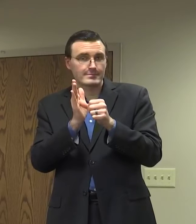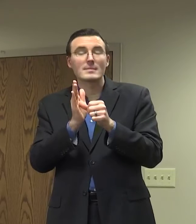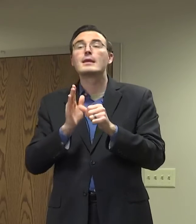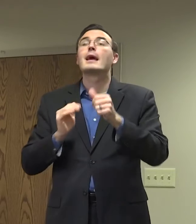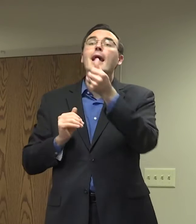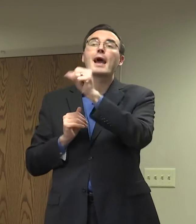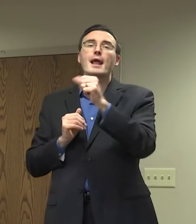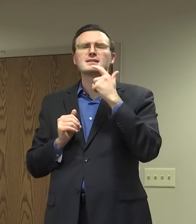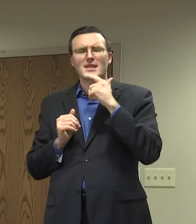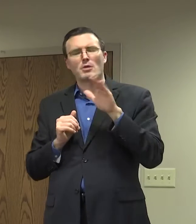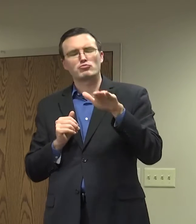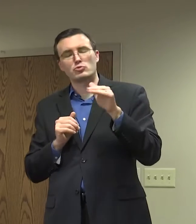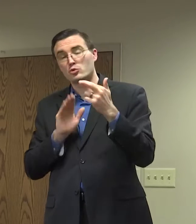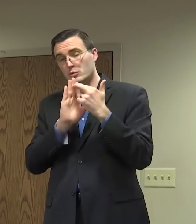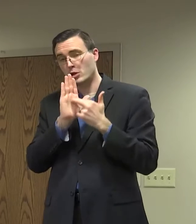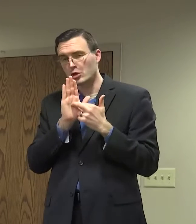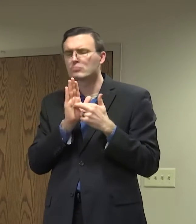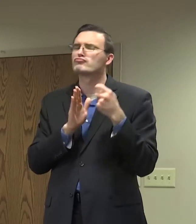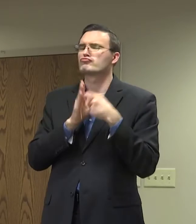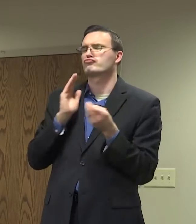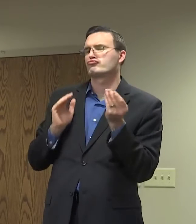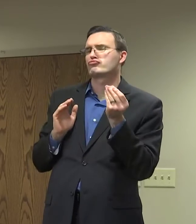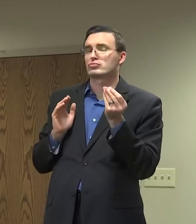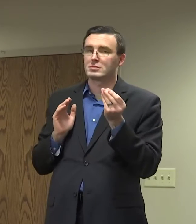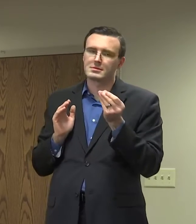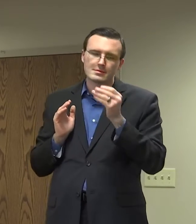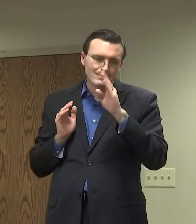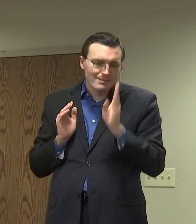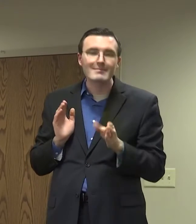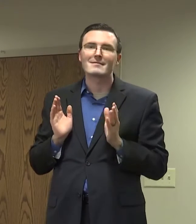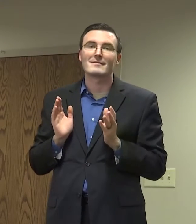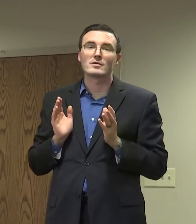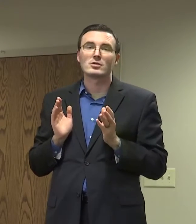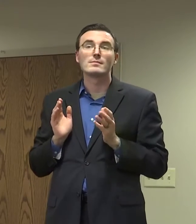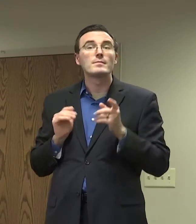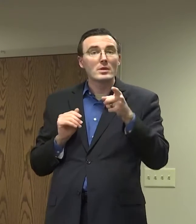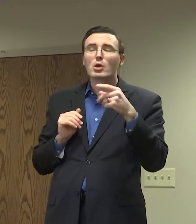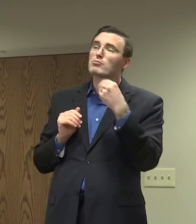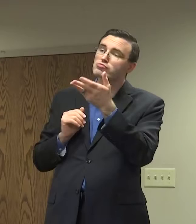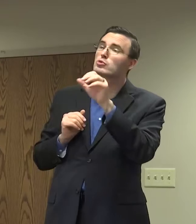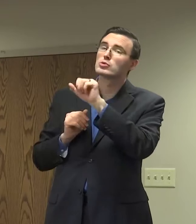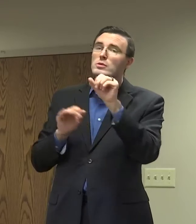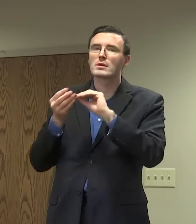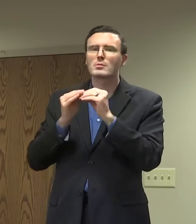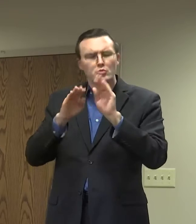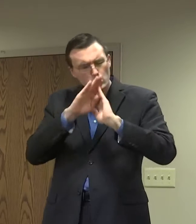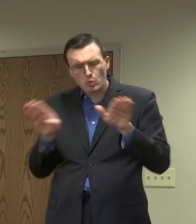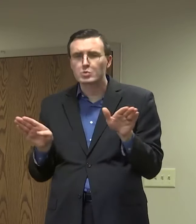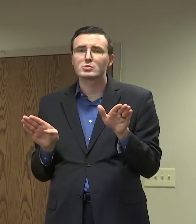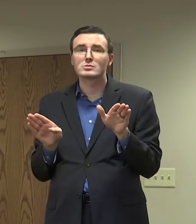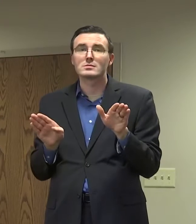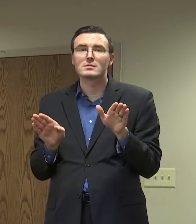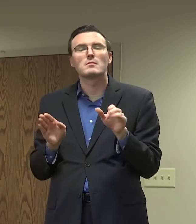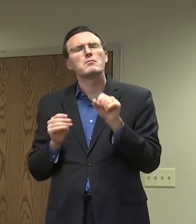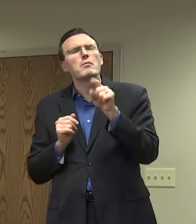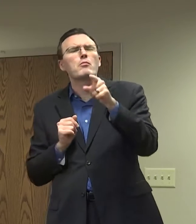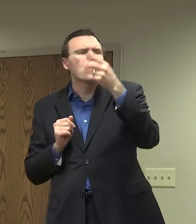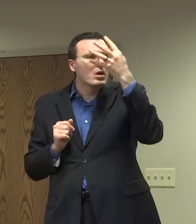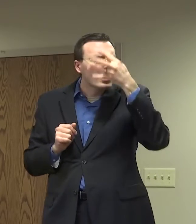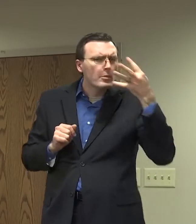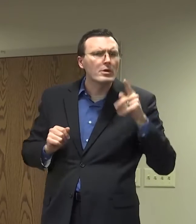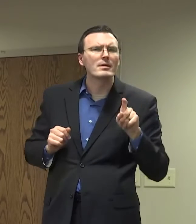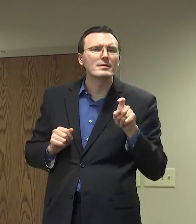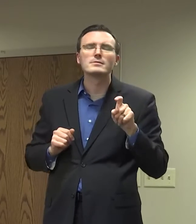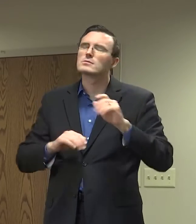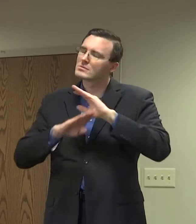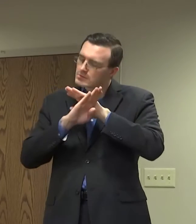appointment. You should not provide your social security number and you should not be asked your immigration status. This is a